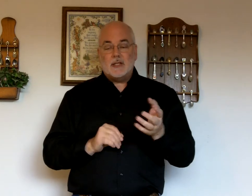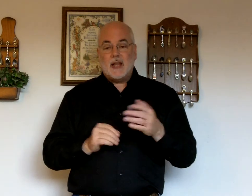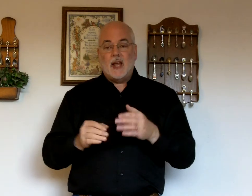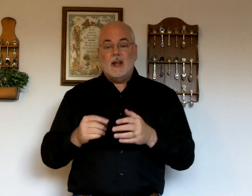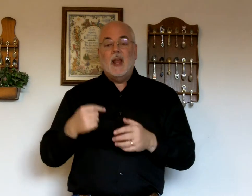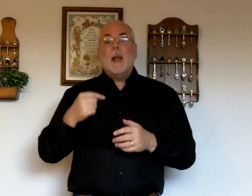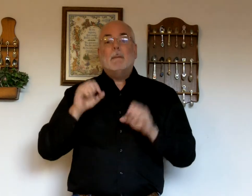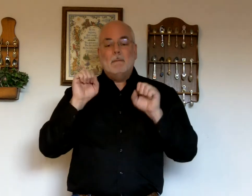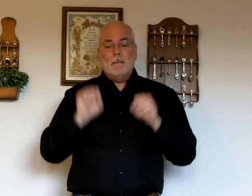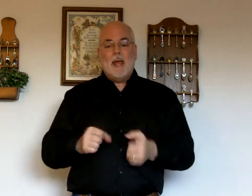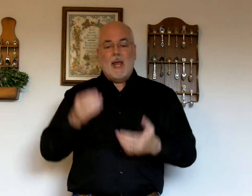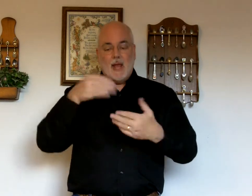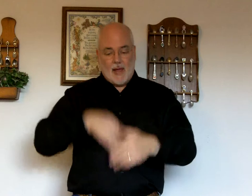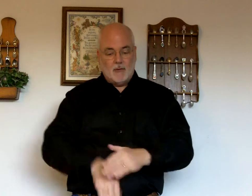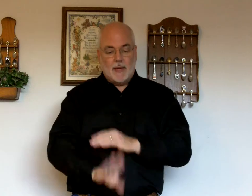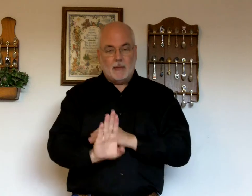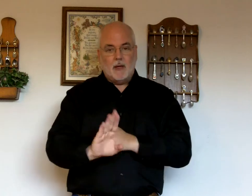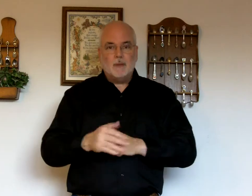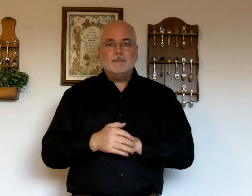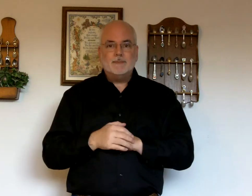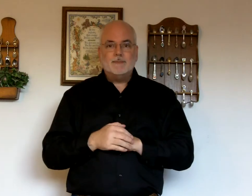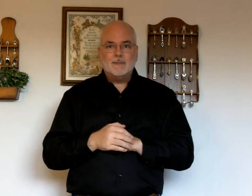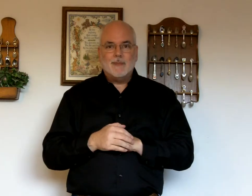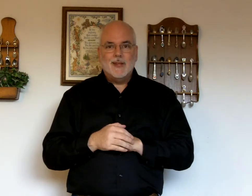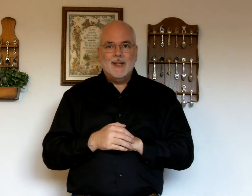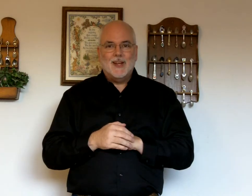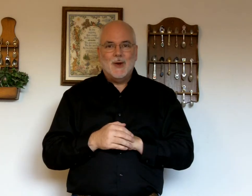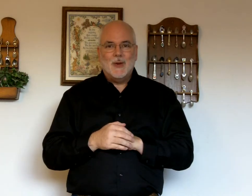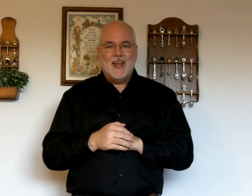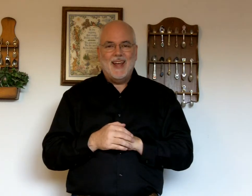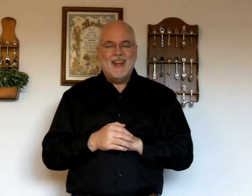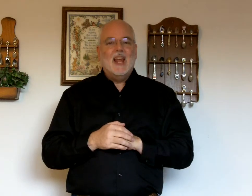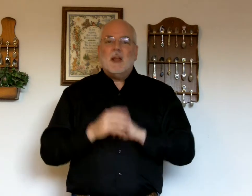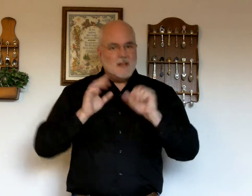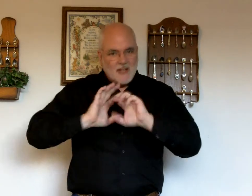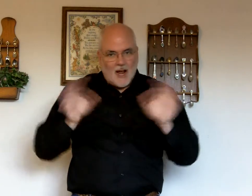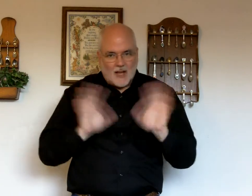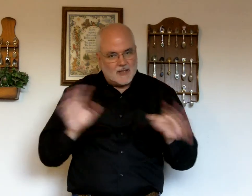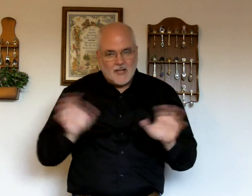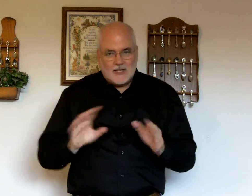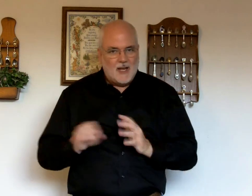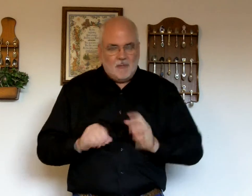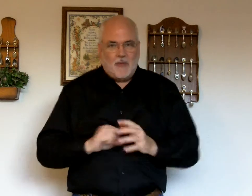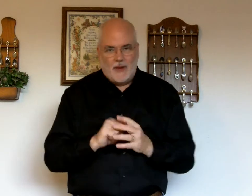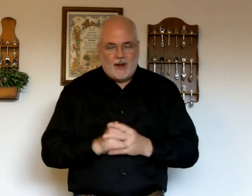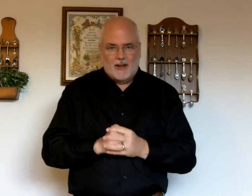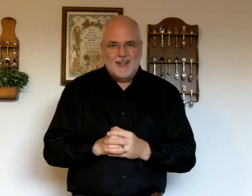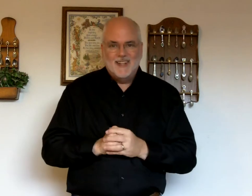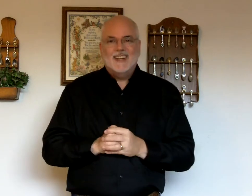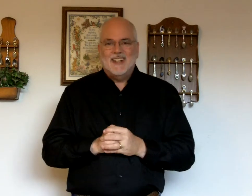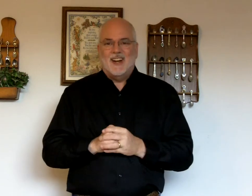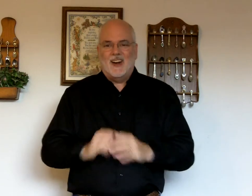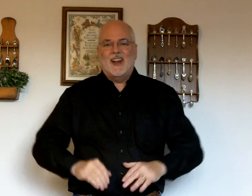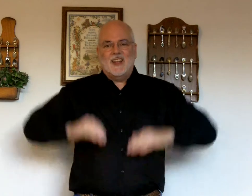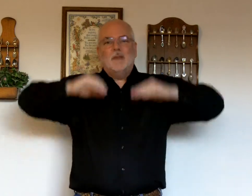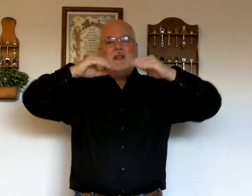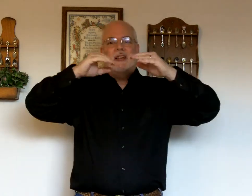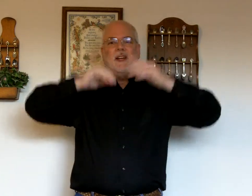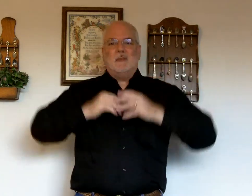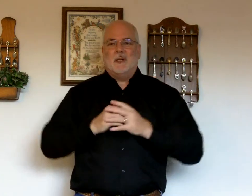said, may have a baby. Okay. Not the same thing. All right. Keep the sign up a